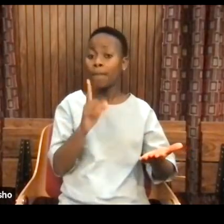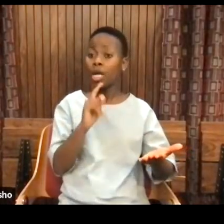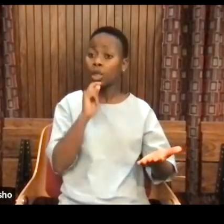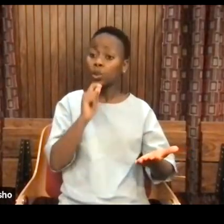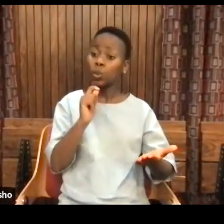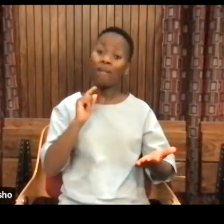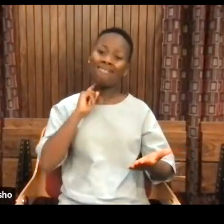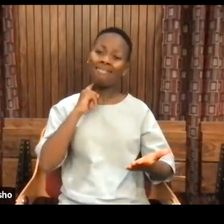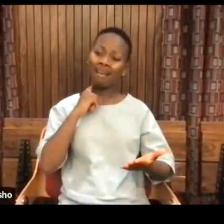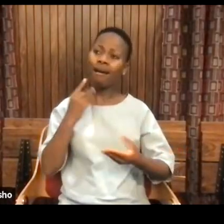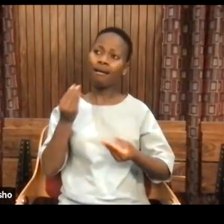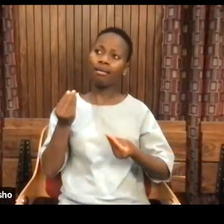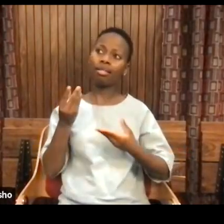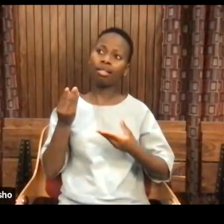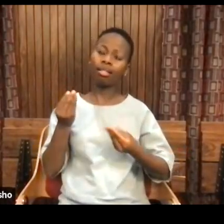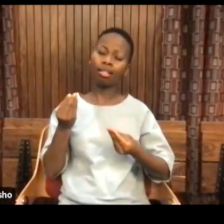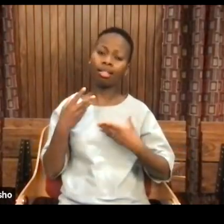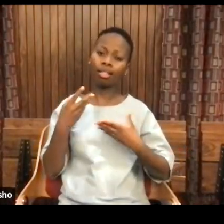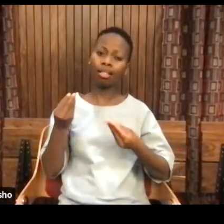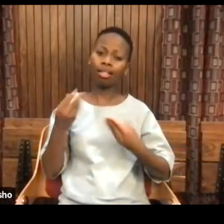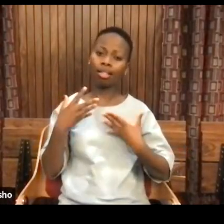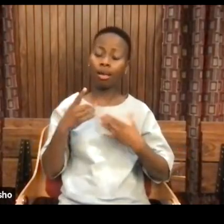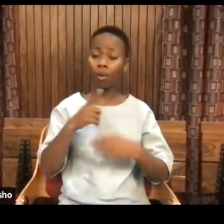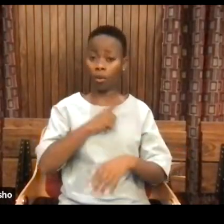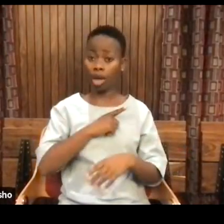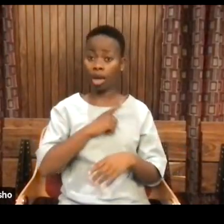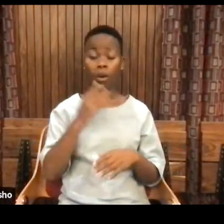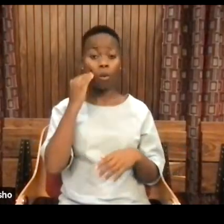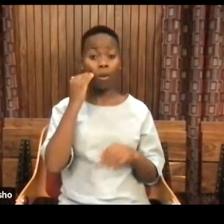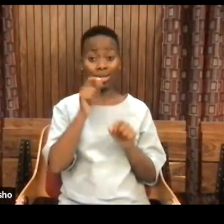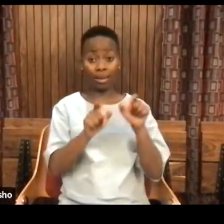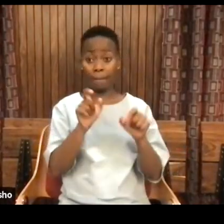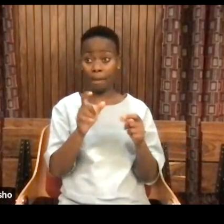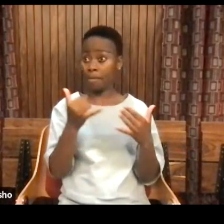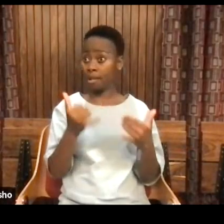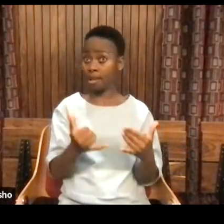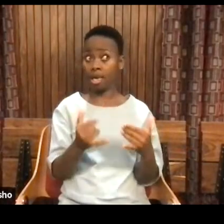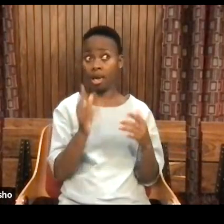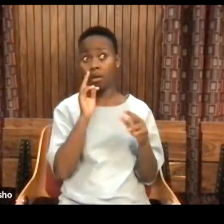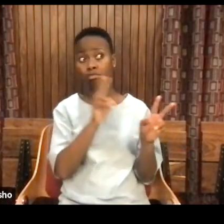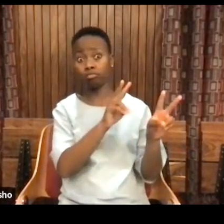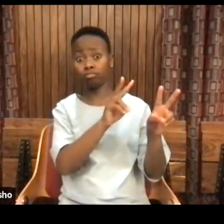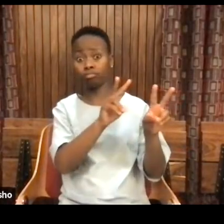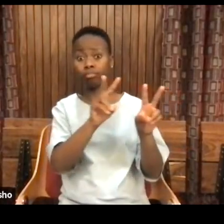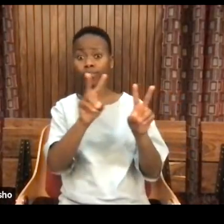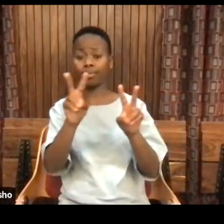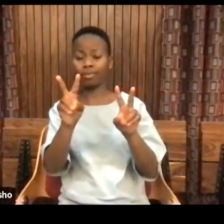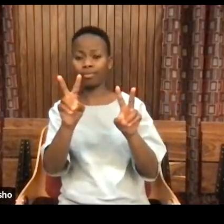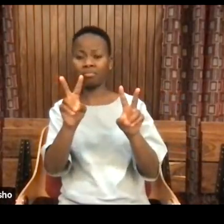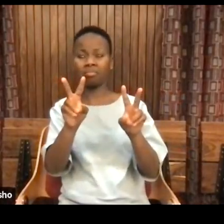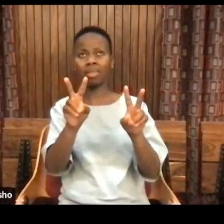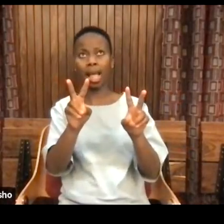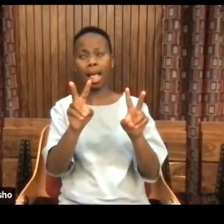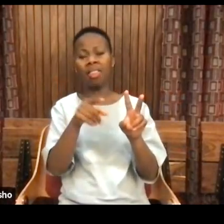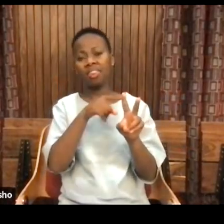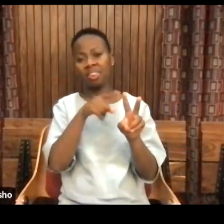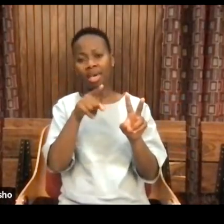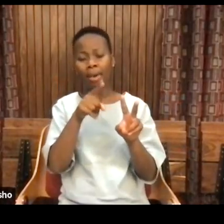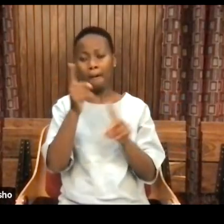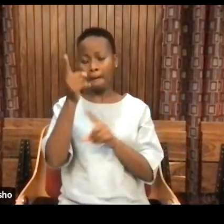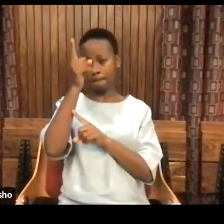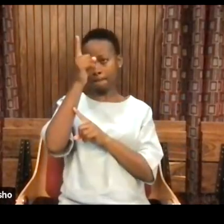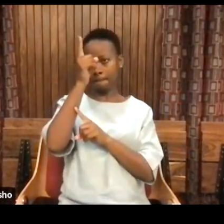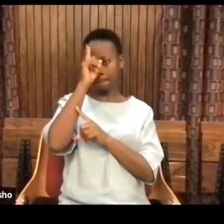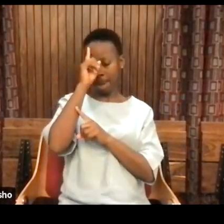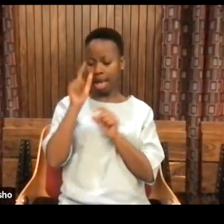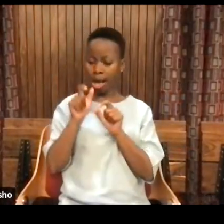because today the people we call white people are just what we call black people that